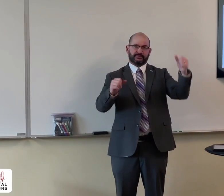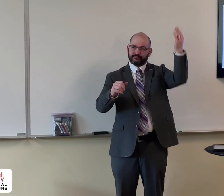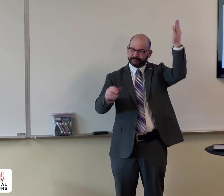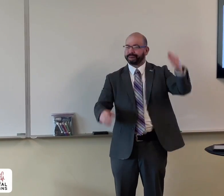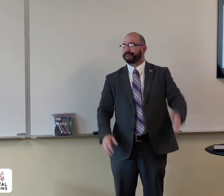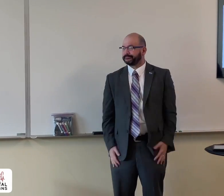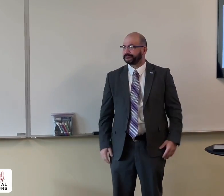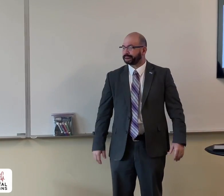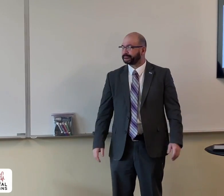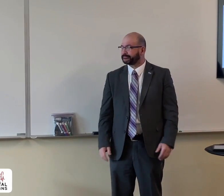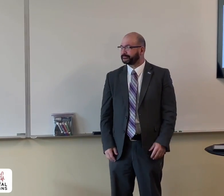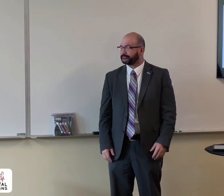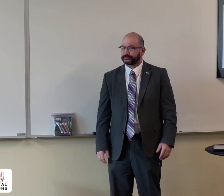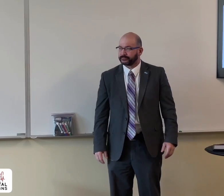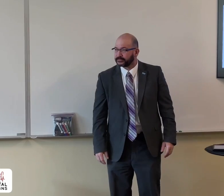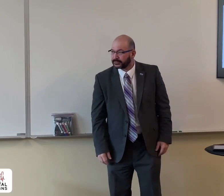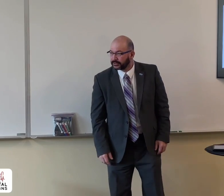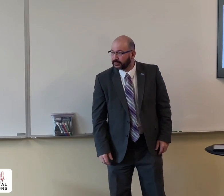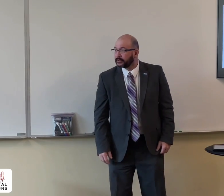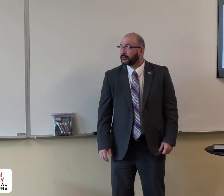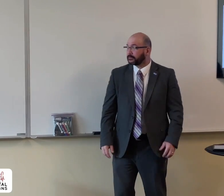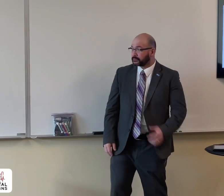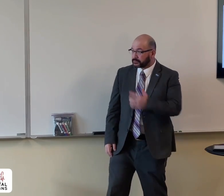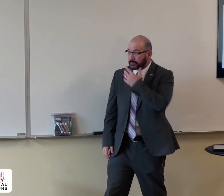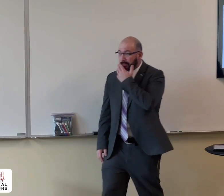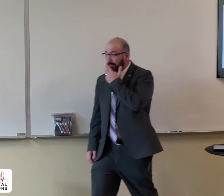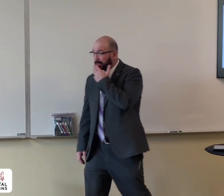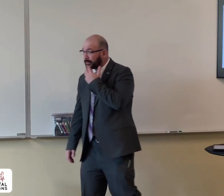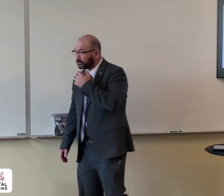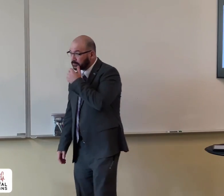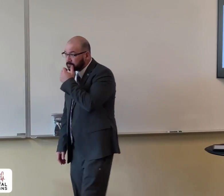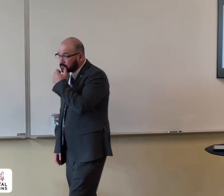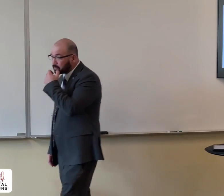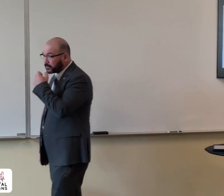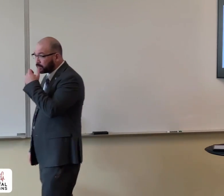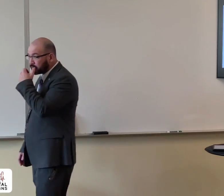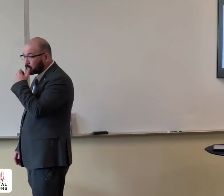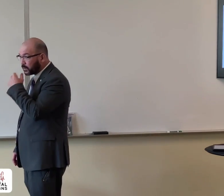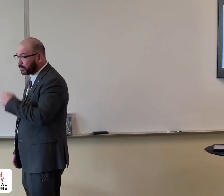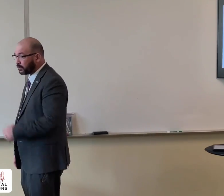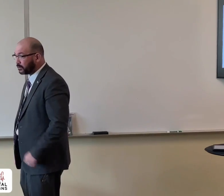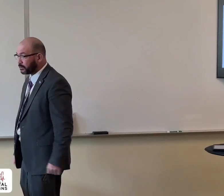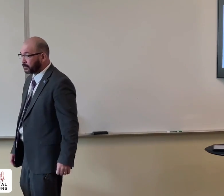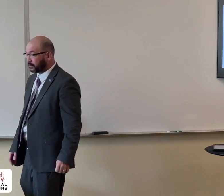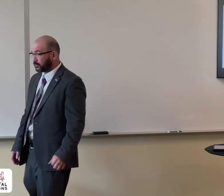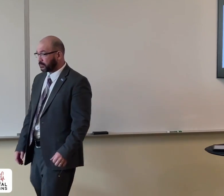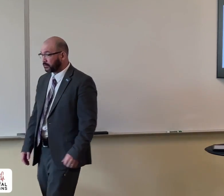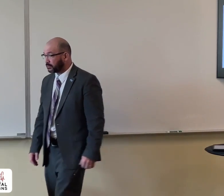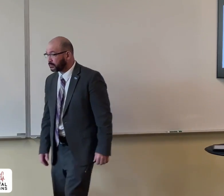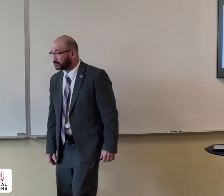The family of the saved. Yes. He's got a question. Different family,